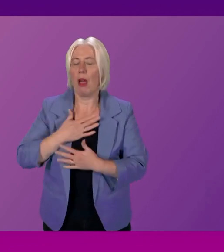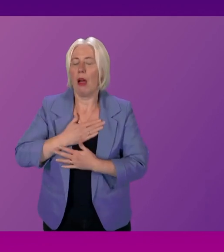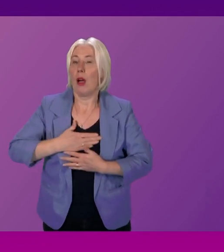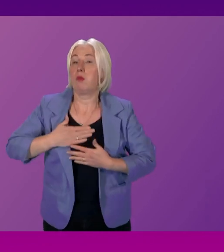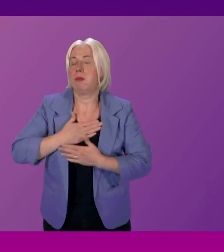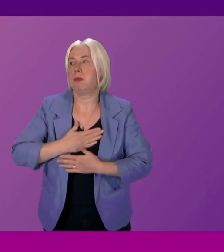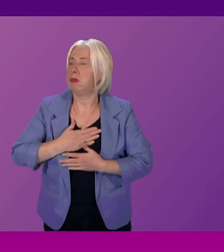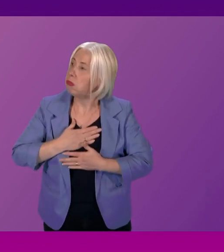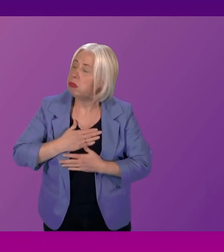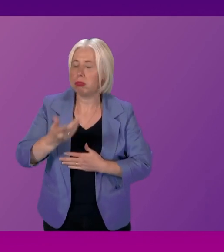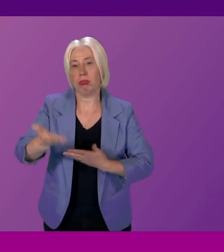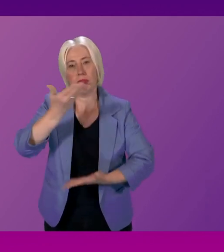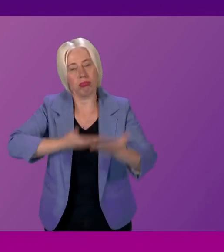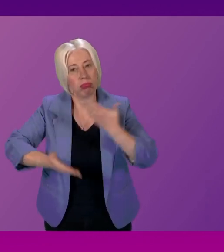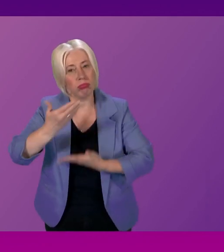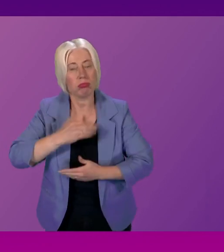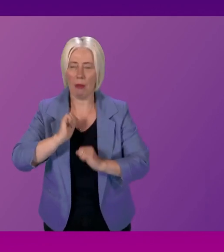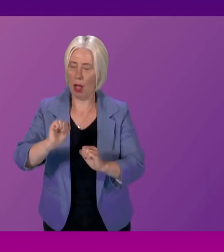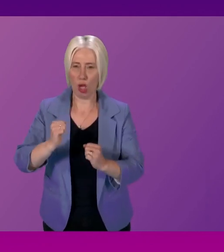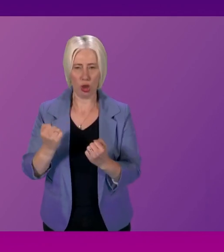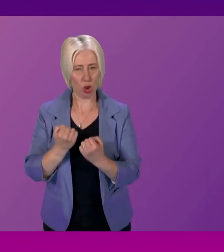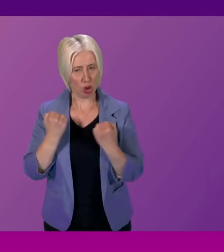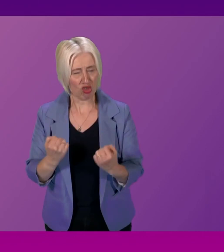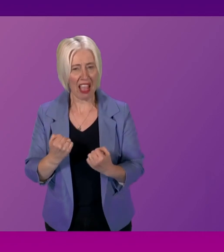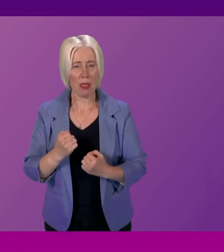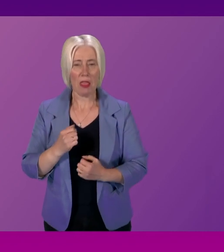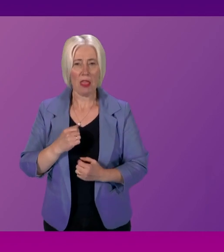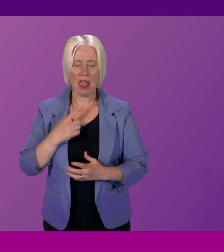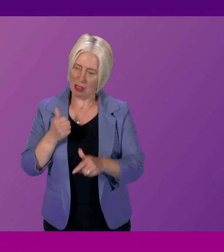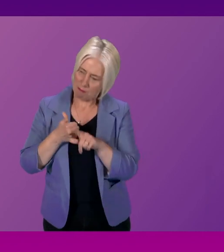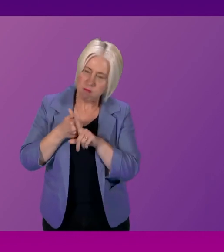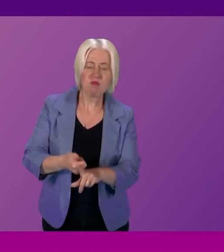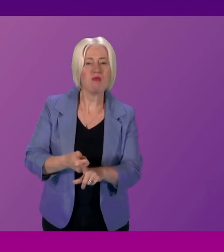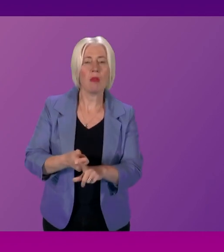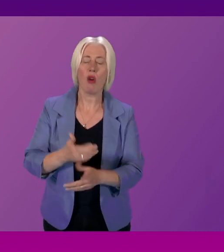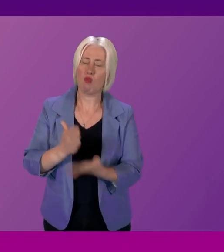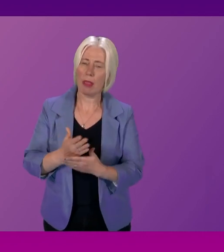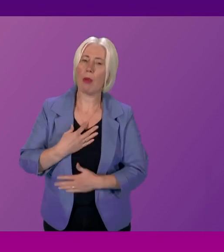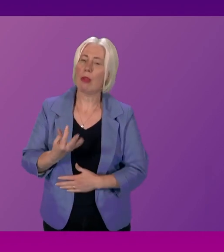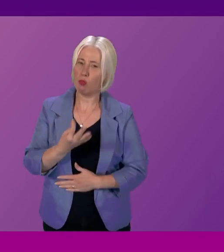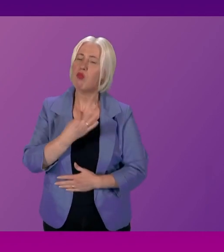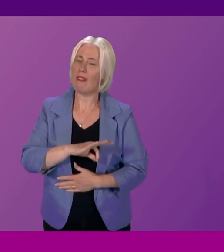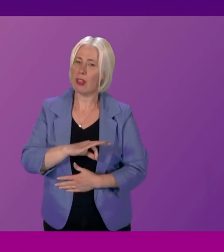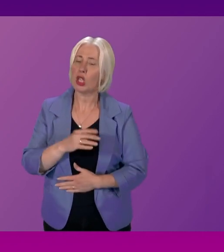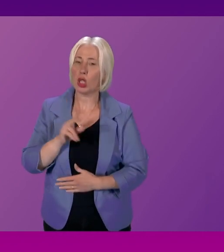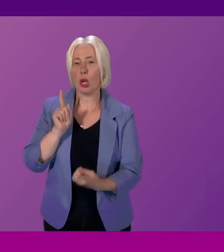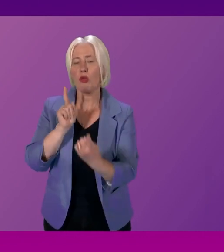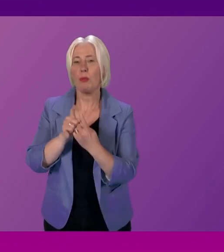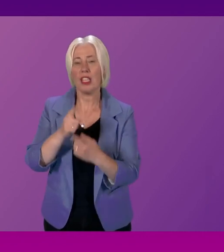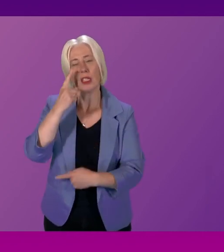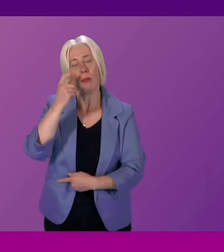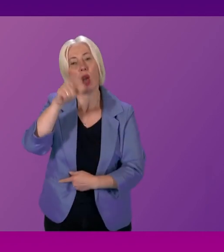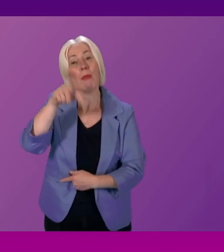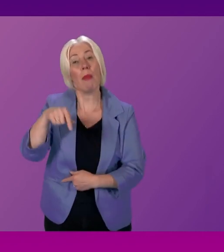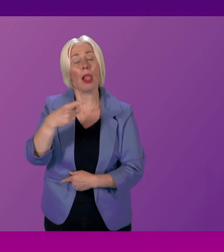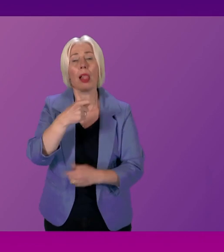by their plight, by their strength, by their advocacy. And I had the great privilege to meet with a group of care-experienced young people